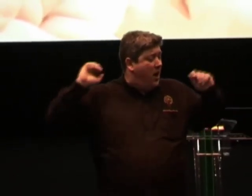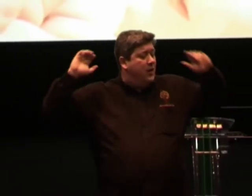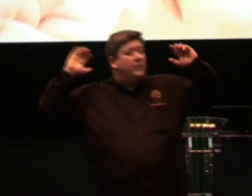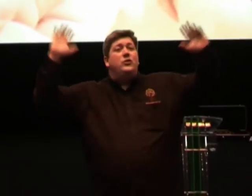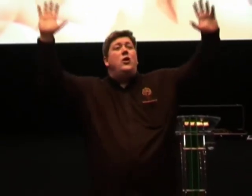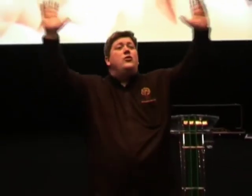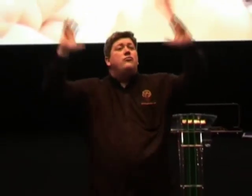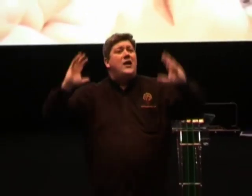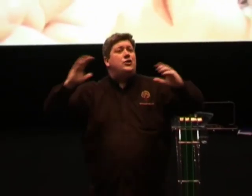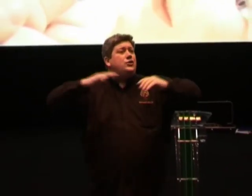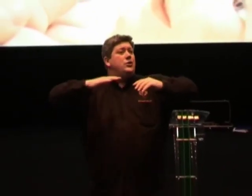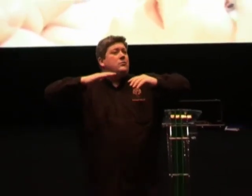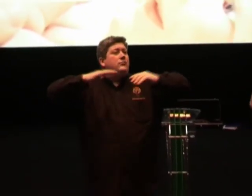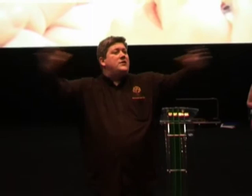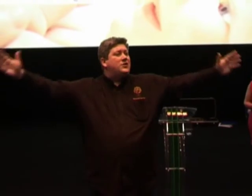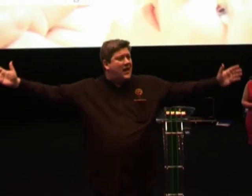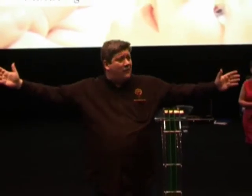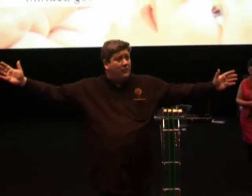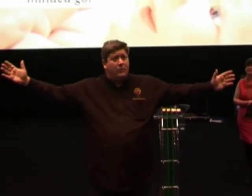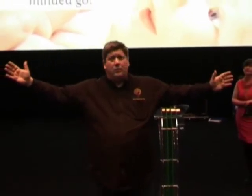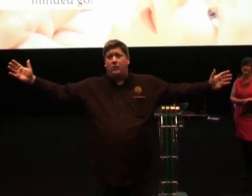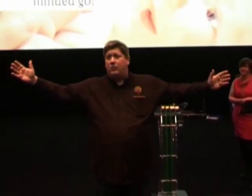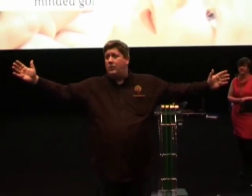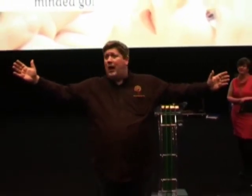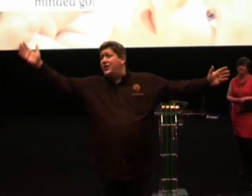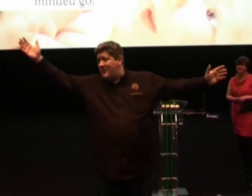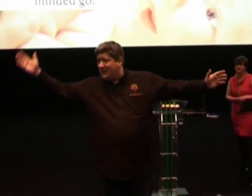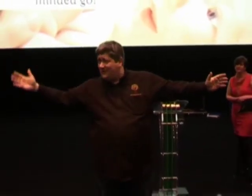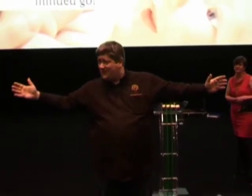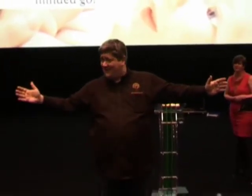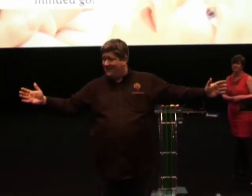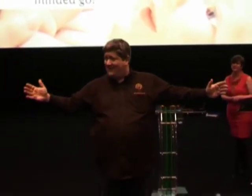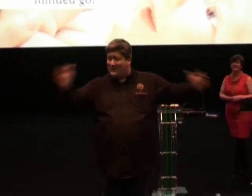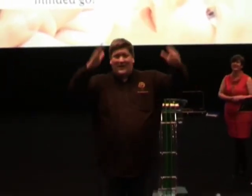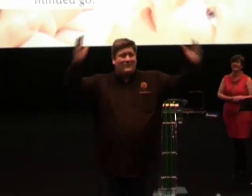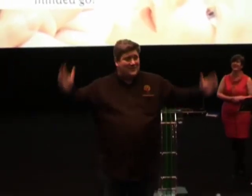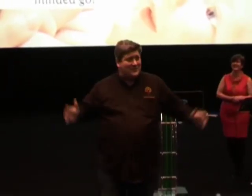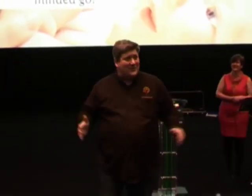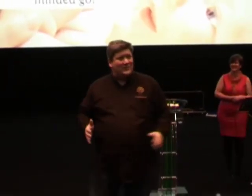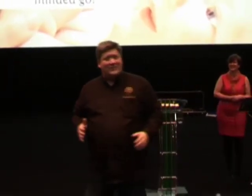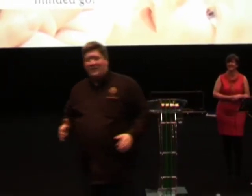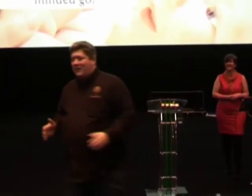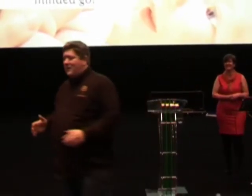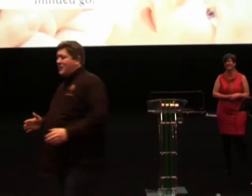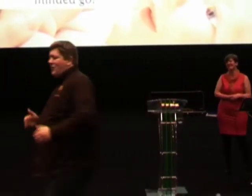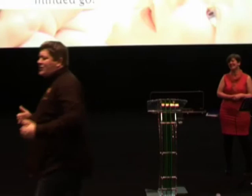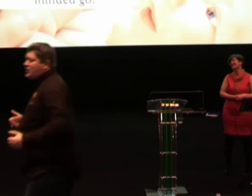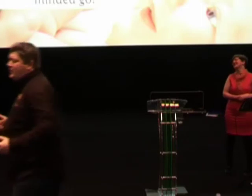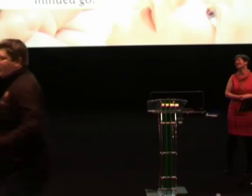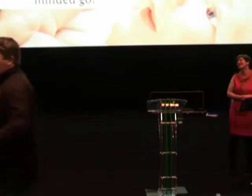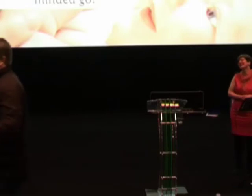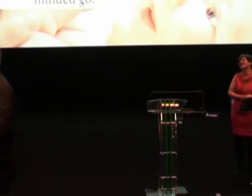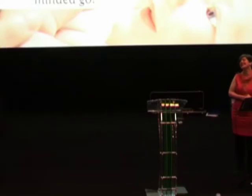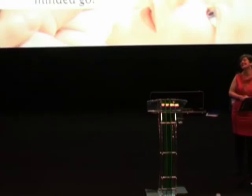and pressure me. When you know you're righteous, you can raise the dead. And you can make a cup of tea. Use it in every situation. A